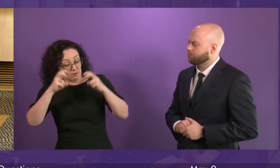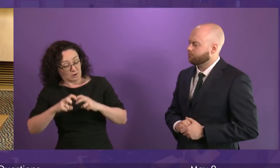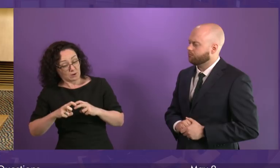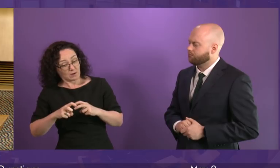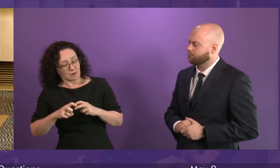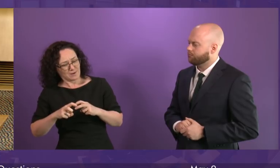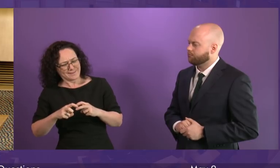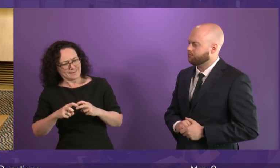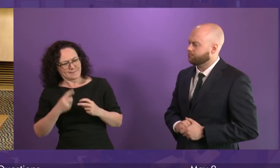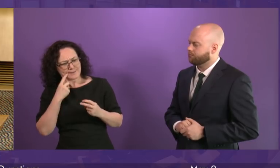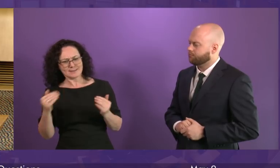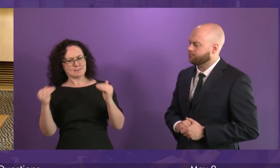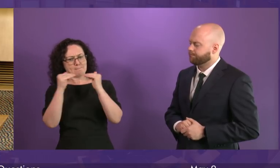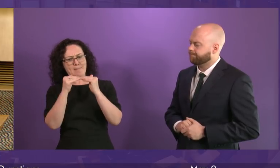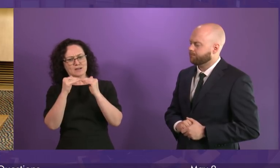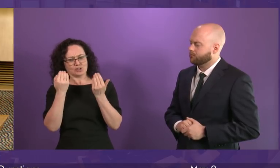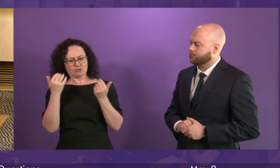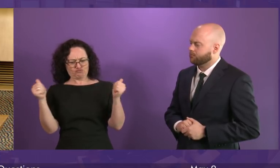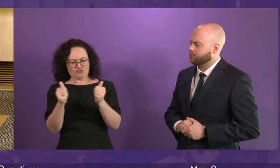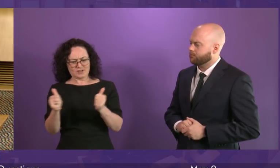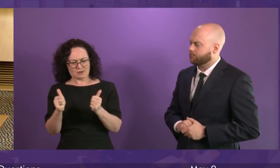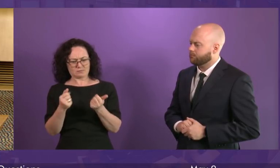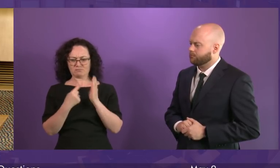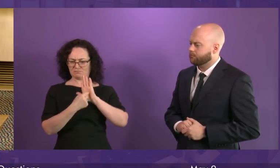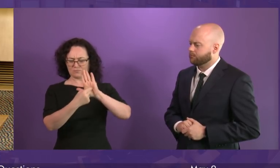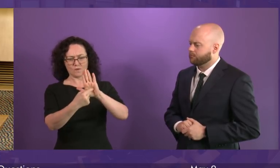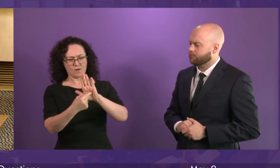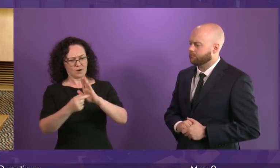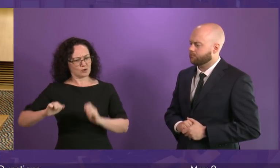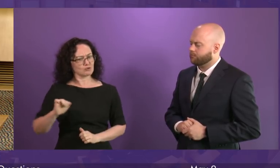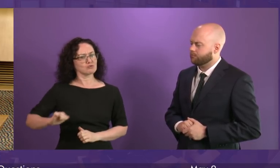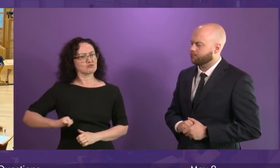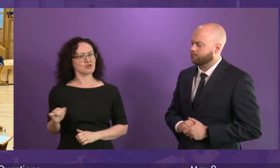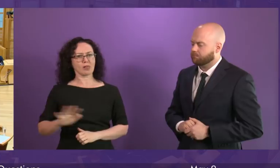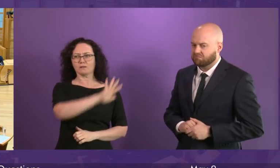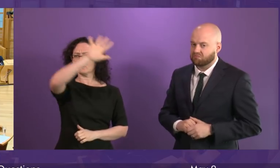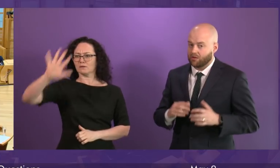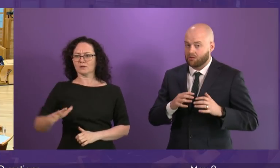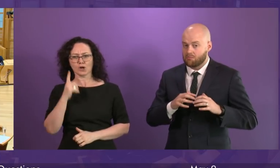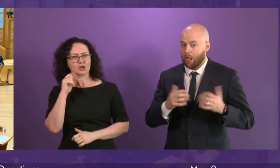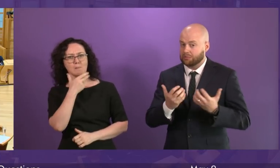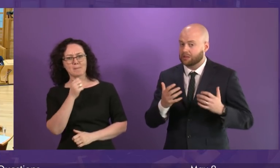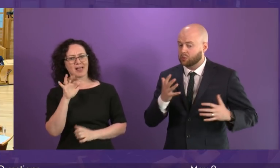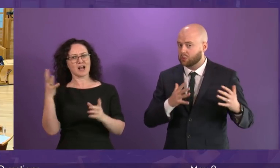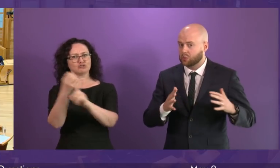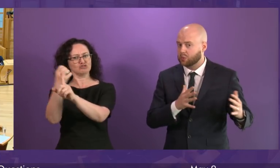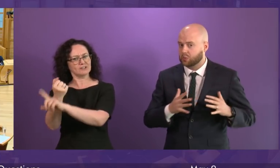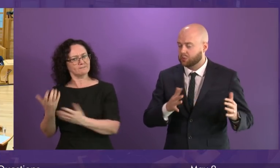borne out by the excellent results being achieved by young people the length and breadth of our country. Ruth Davidson.